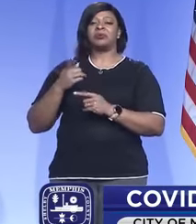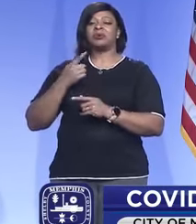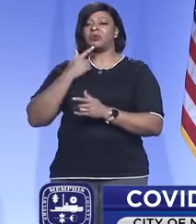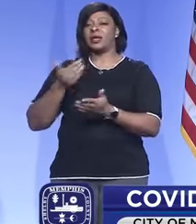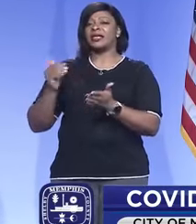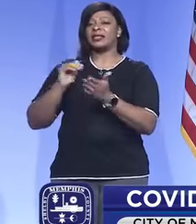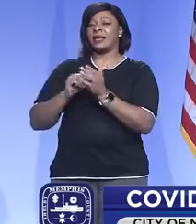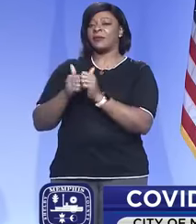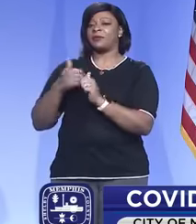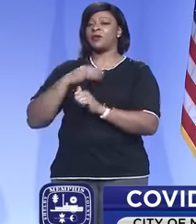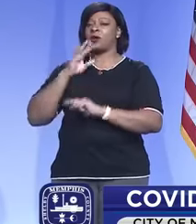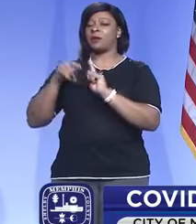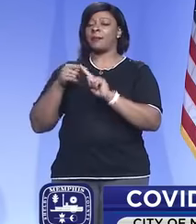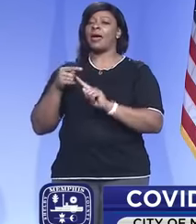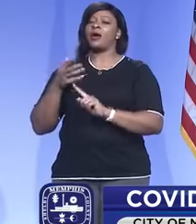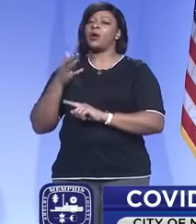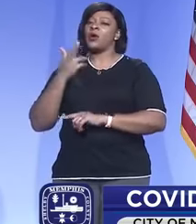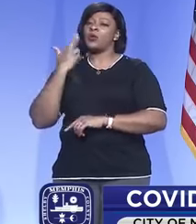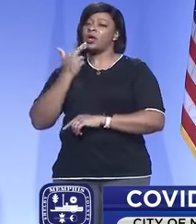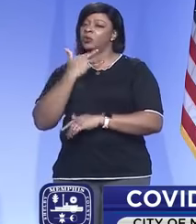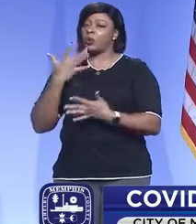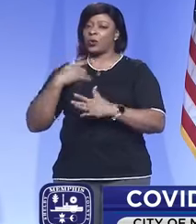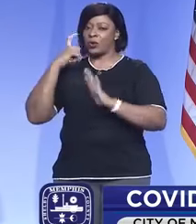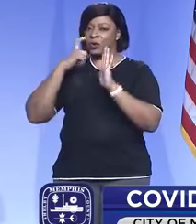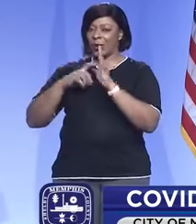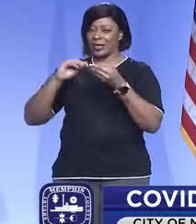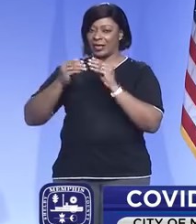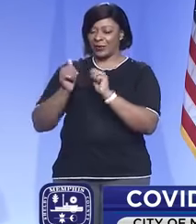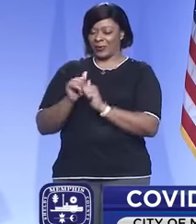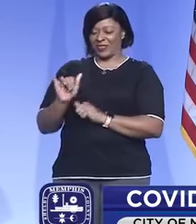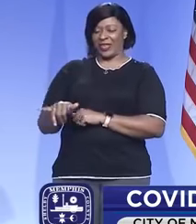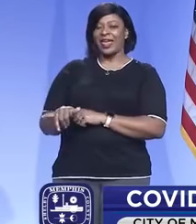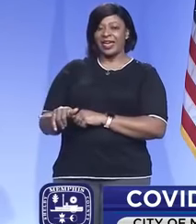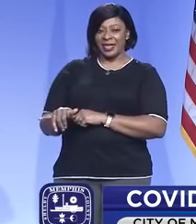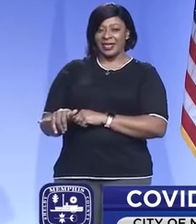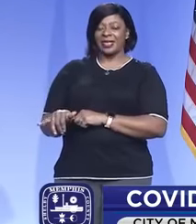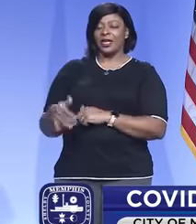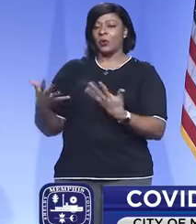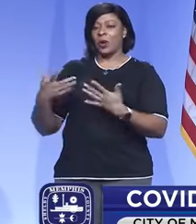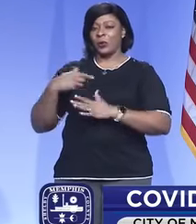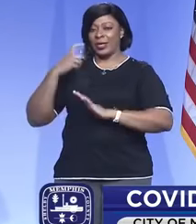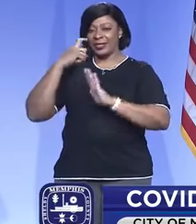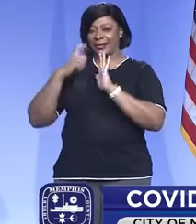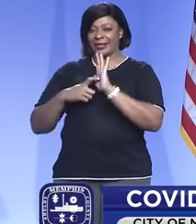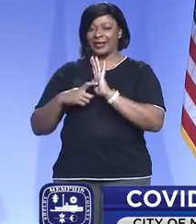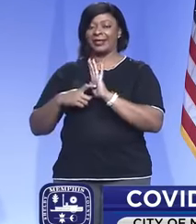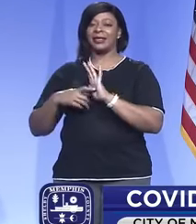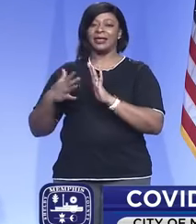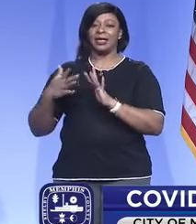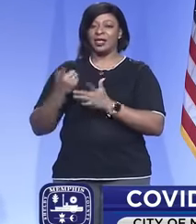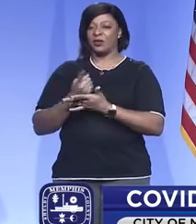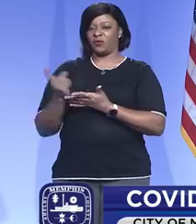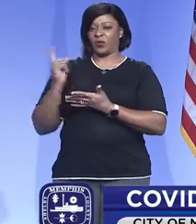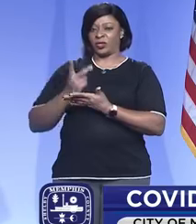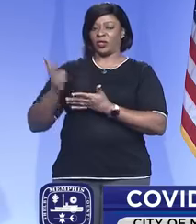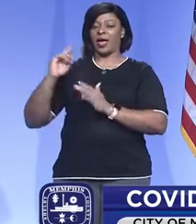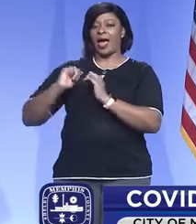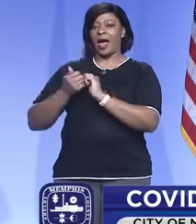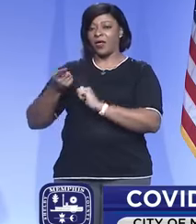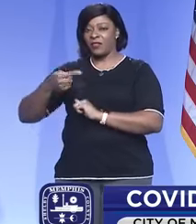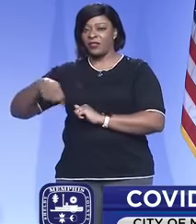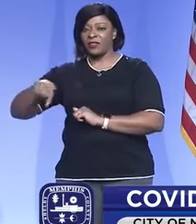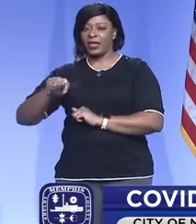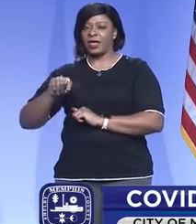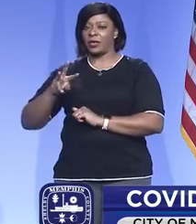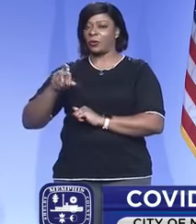restaurants and what we're seeing in the data with them, with what we were seeing a few weeks ago with talking about how there were,